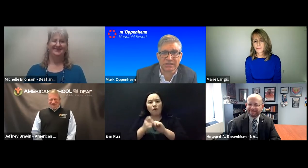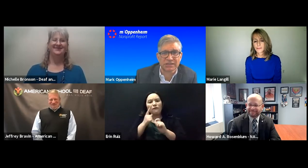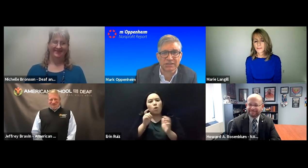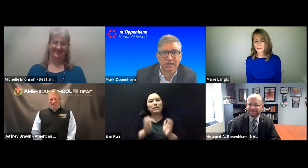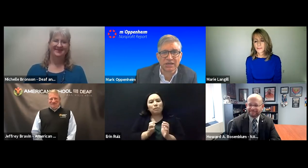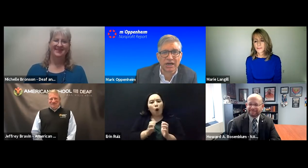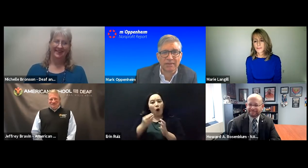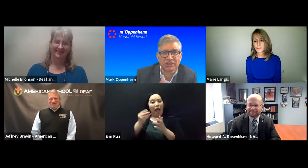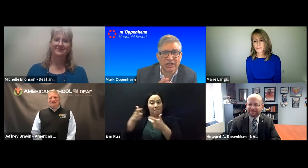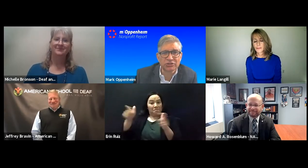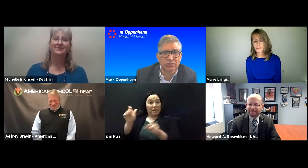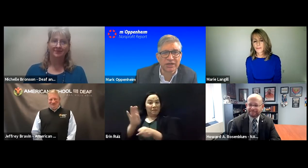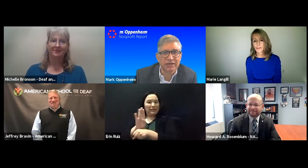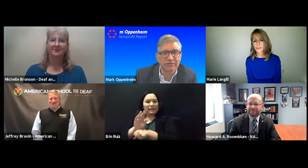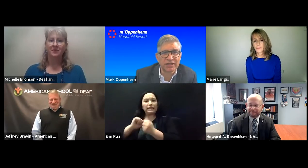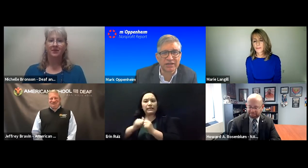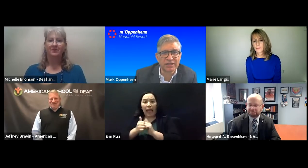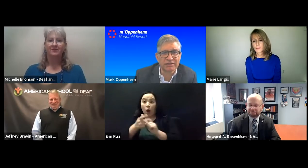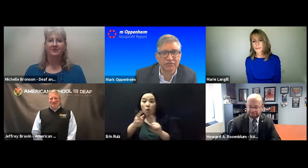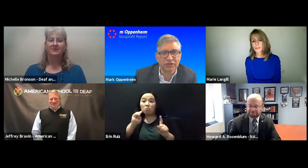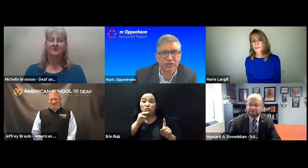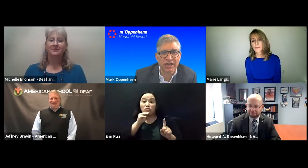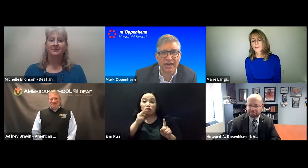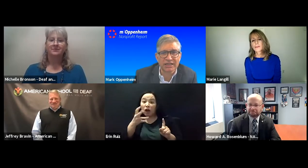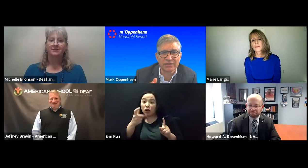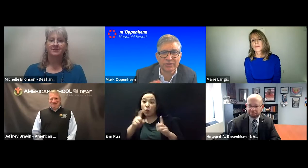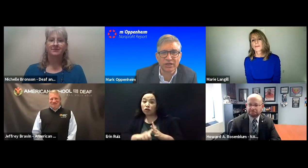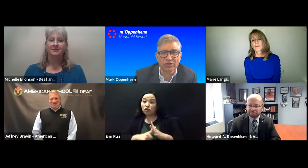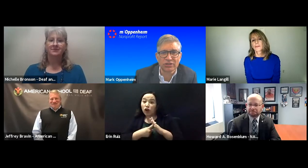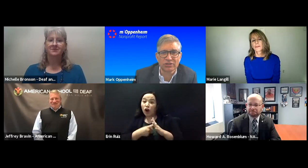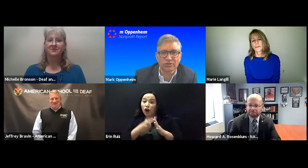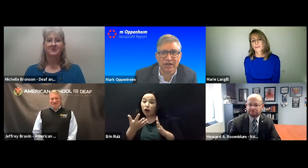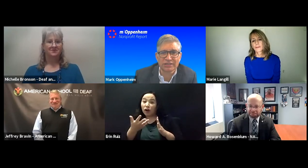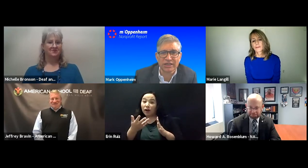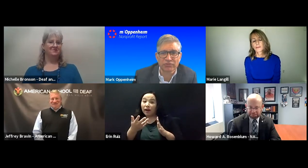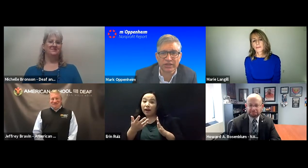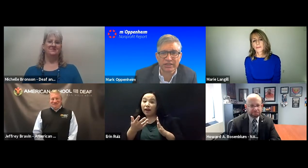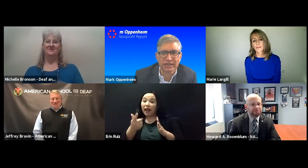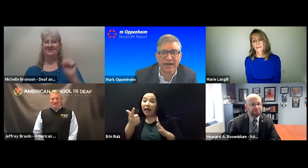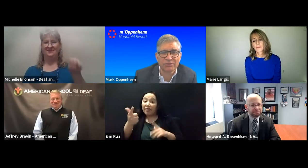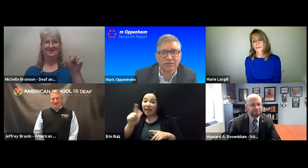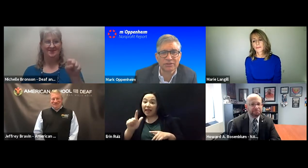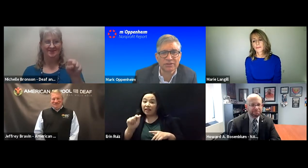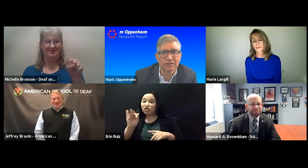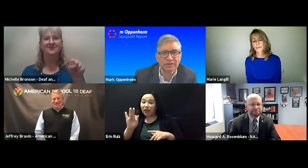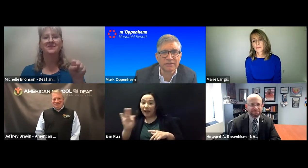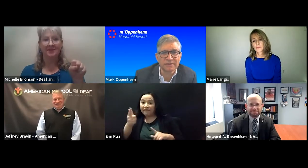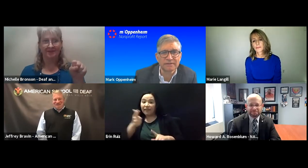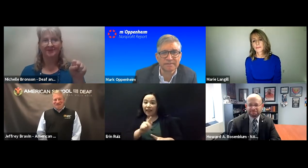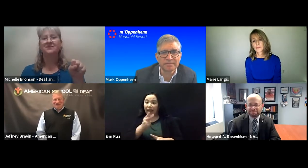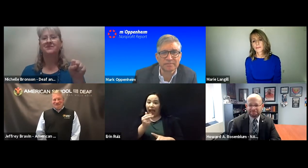large businesses? Michelle, do you want to give a first cut and then we can go to Jeffrey and then Howard?